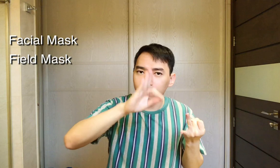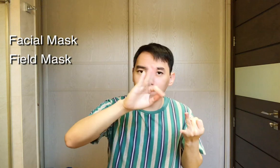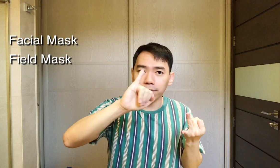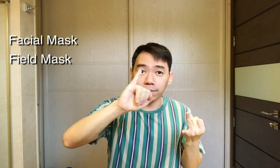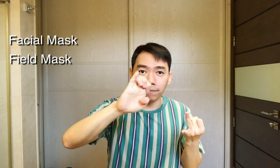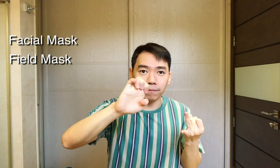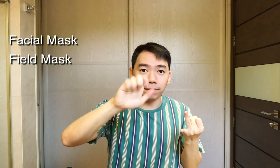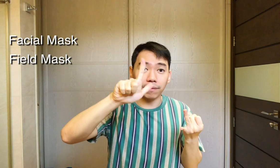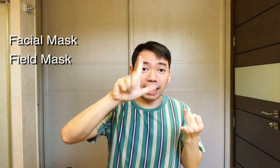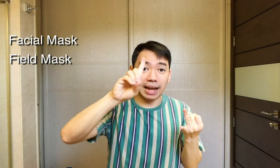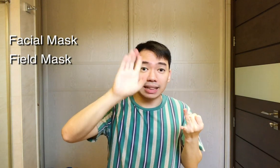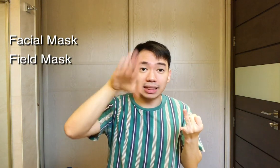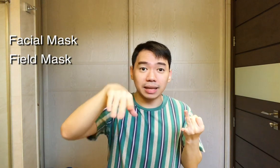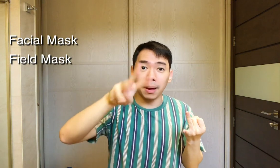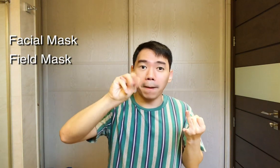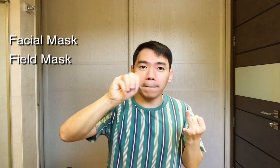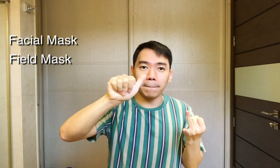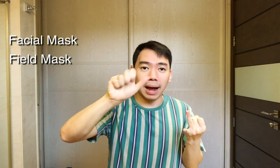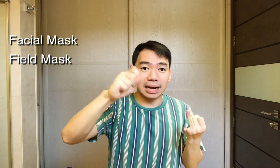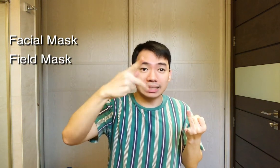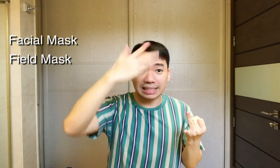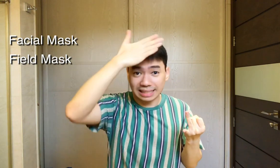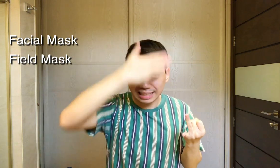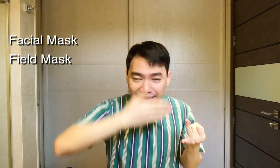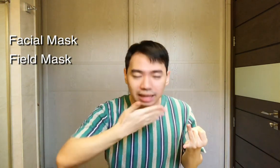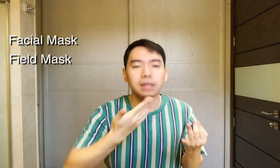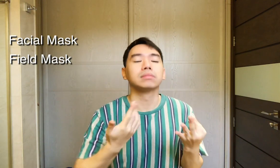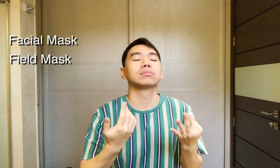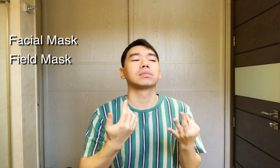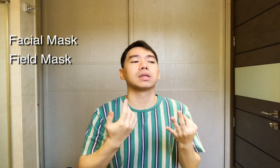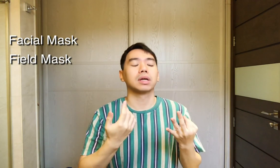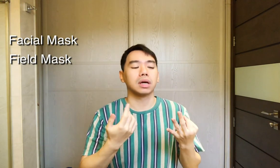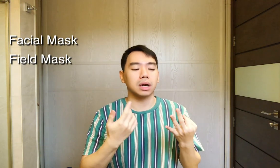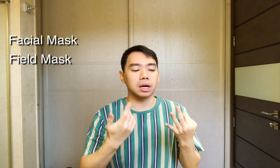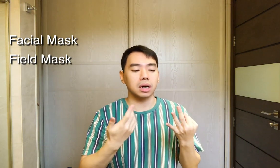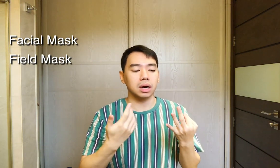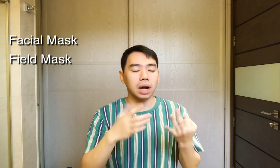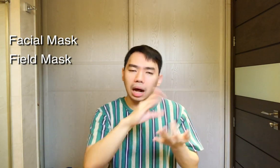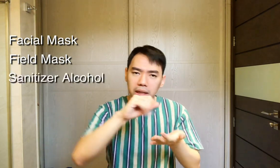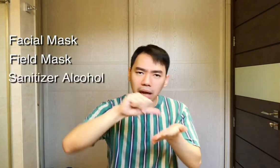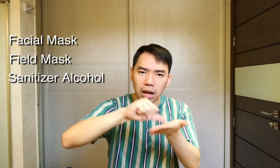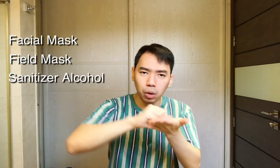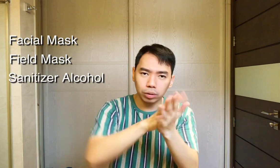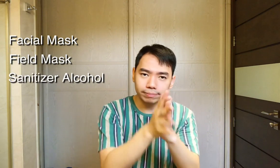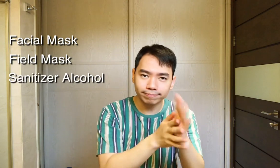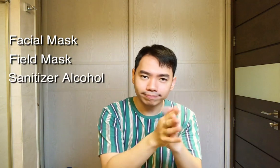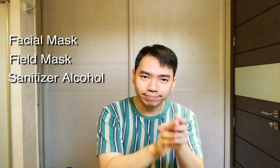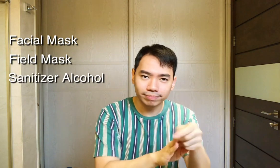mask, fed mask and sign a teacher alcohol.